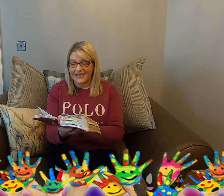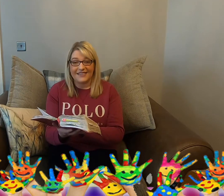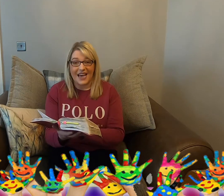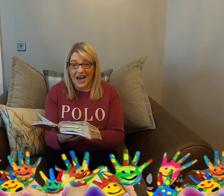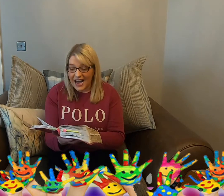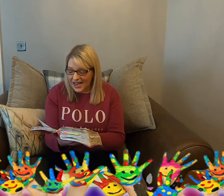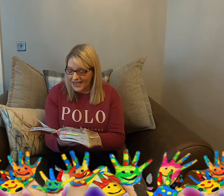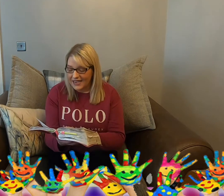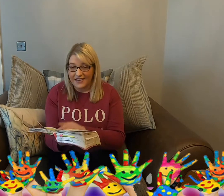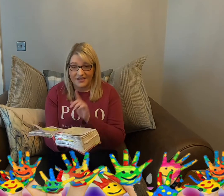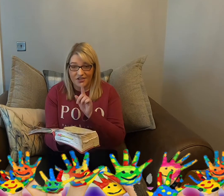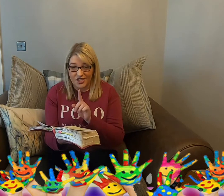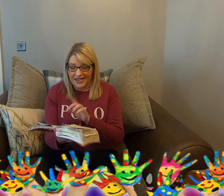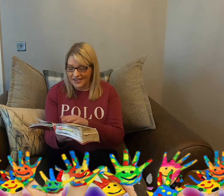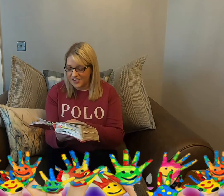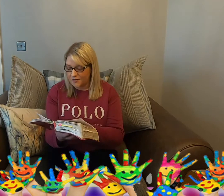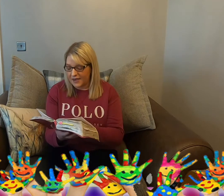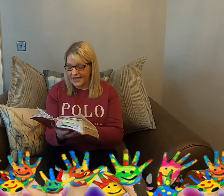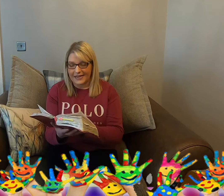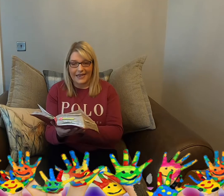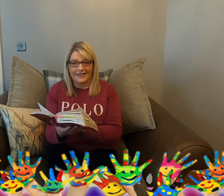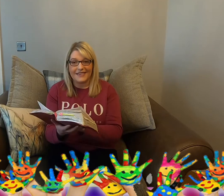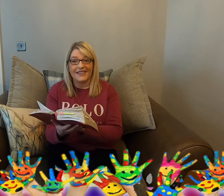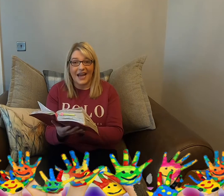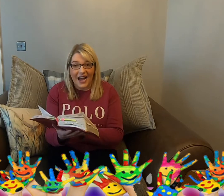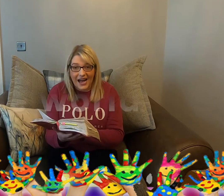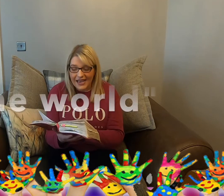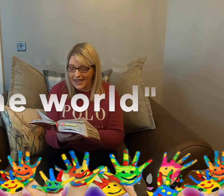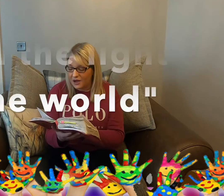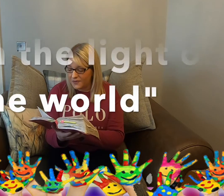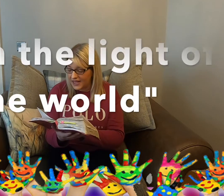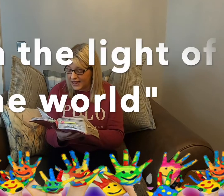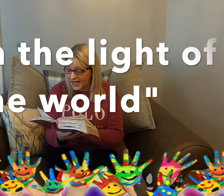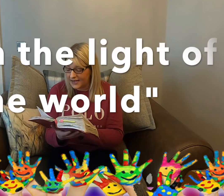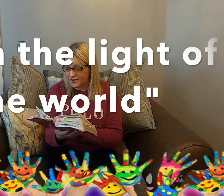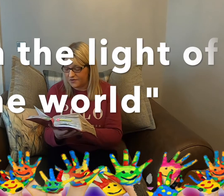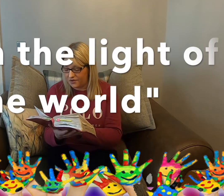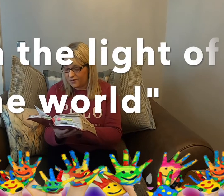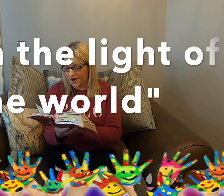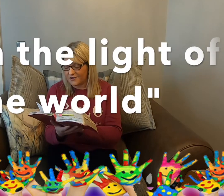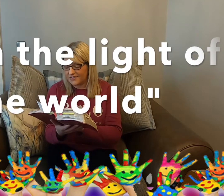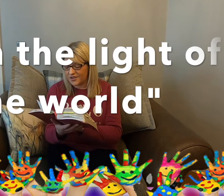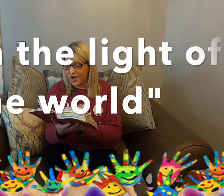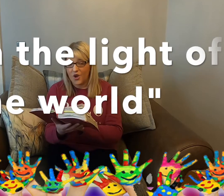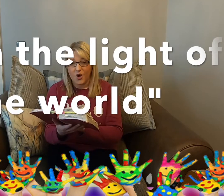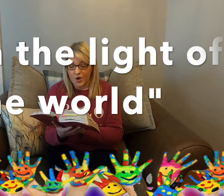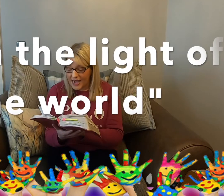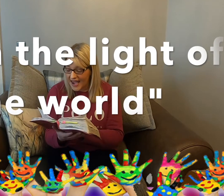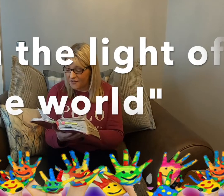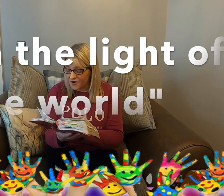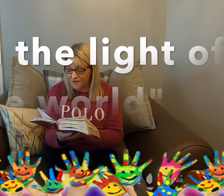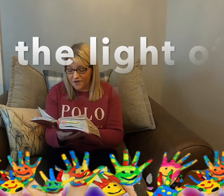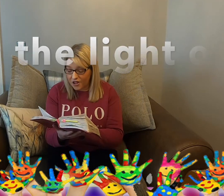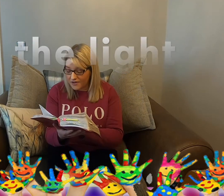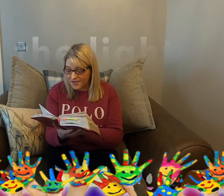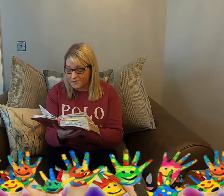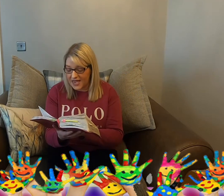says, I, this is Jesus speaking, and he said, I am the light of the world. Whoever follows me